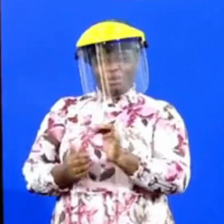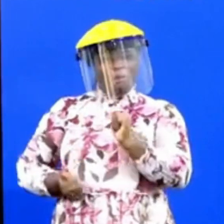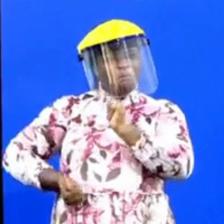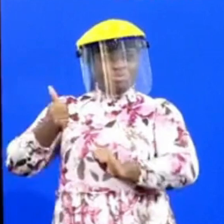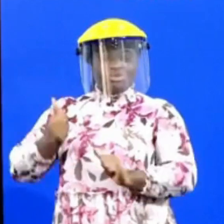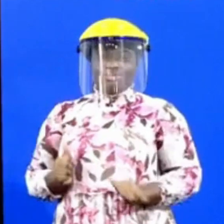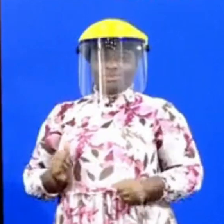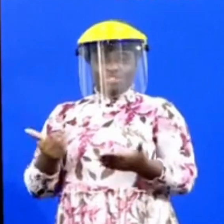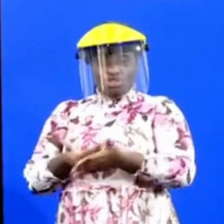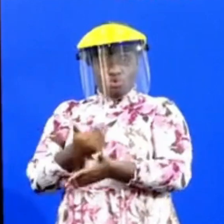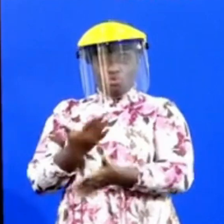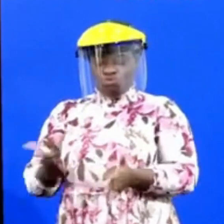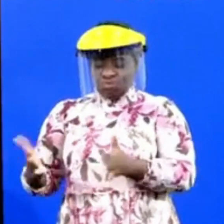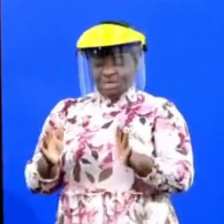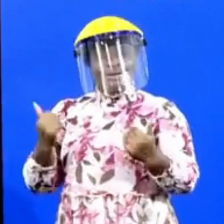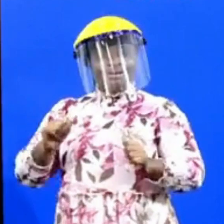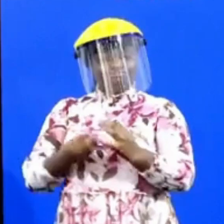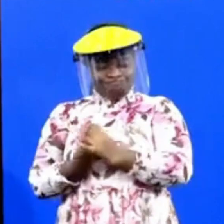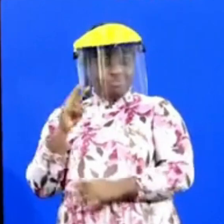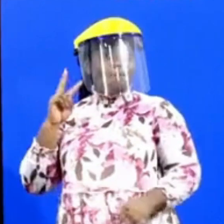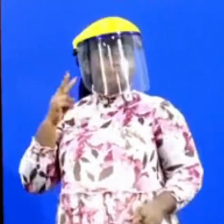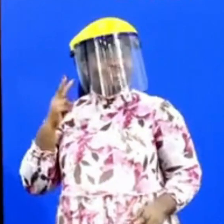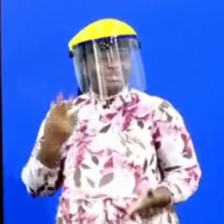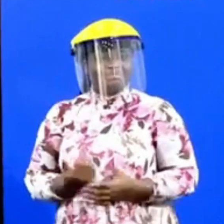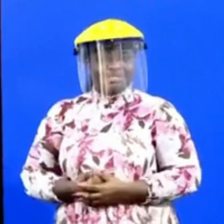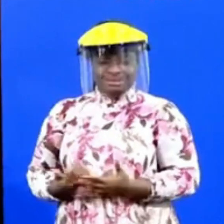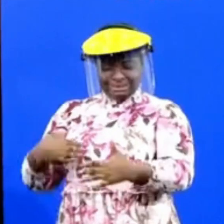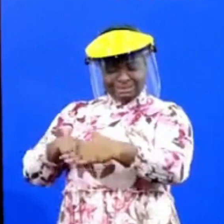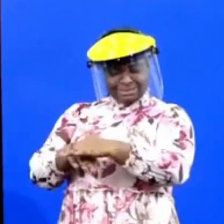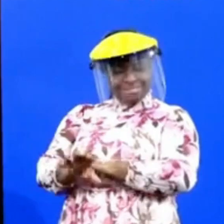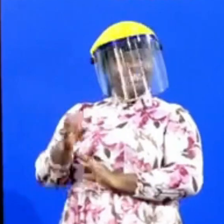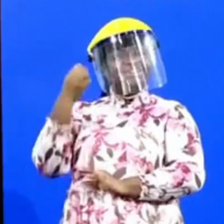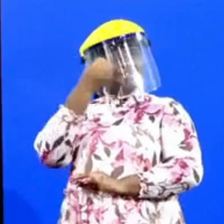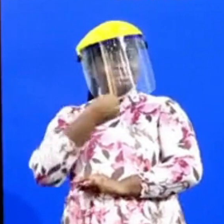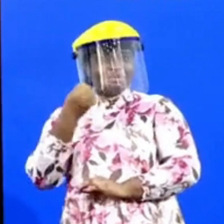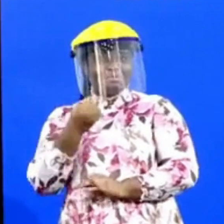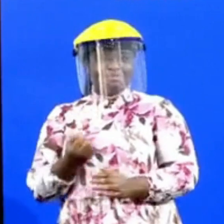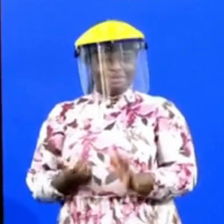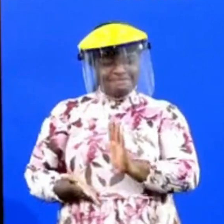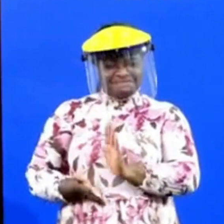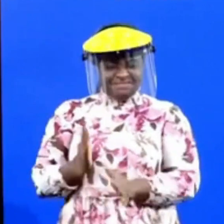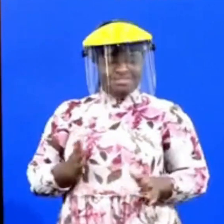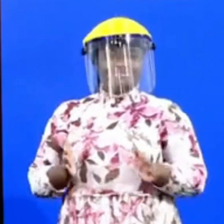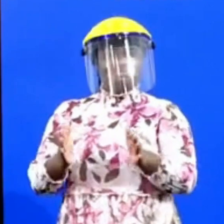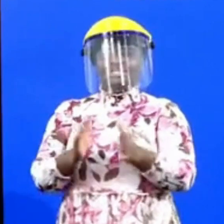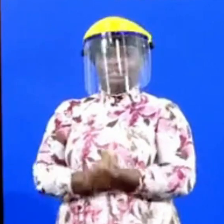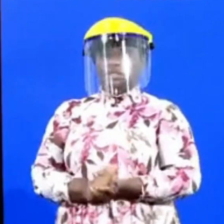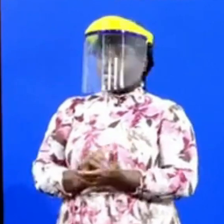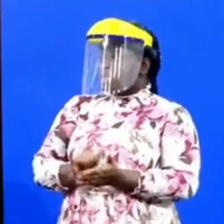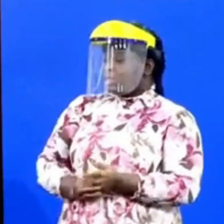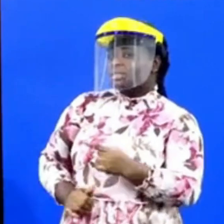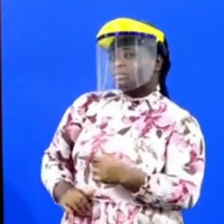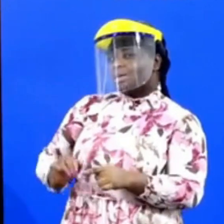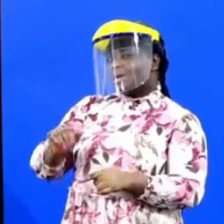modern method that one can use in vegetables, and also to enter the European market in a very aggressive manner. So this is